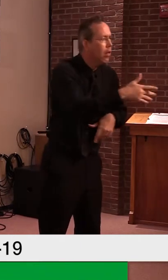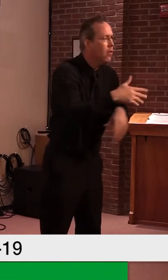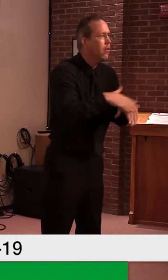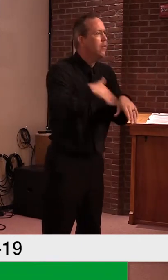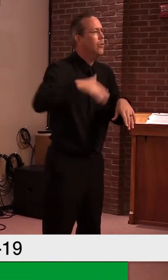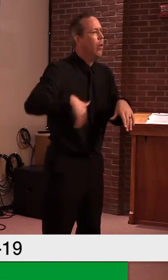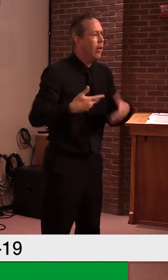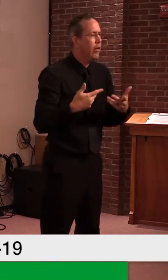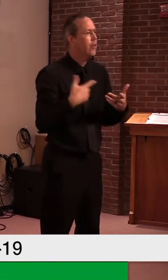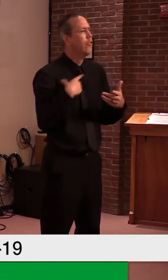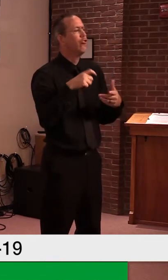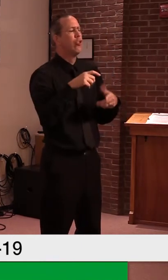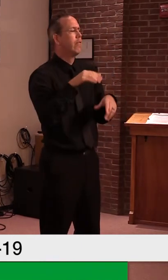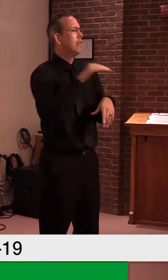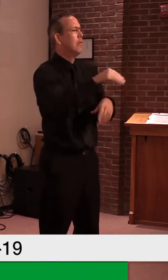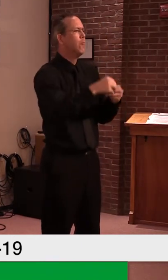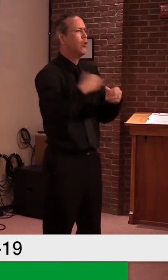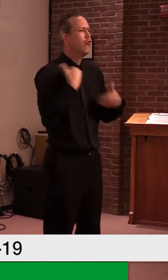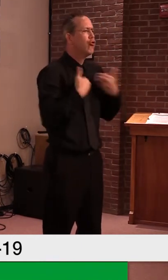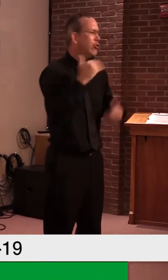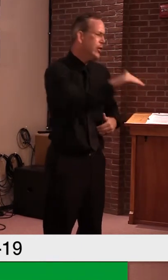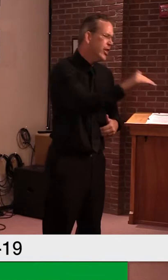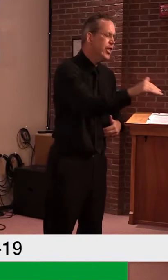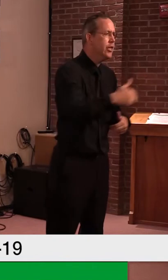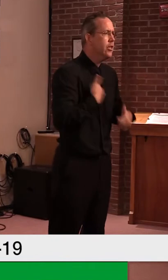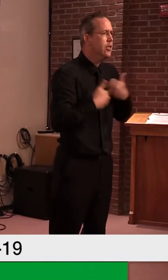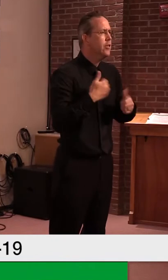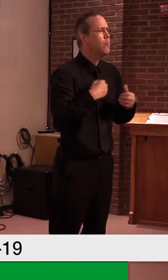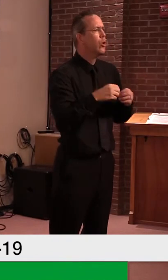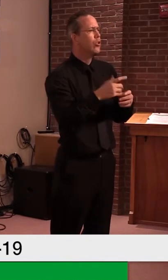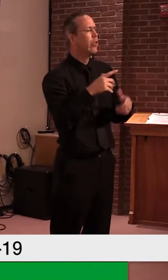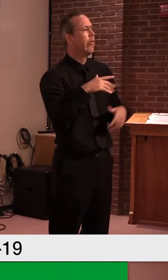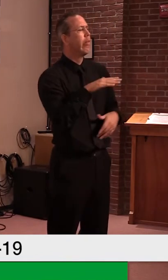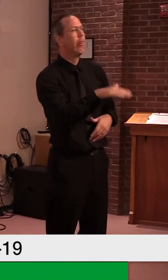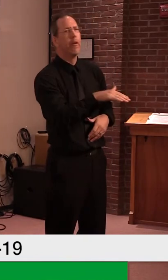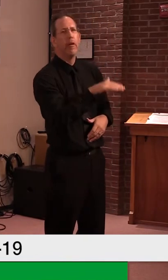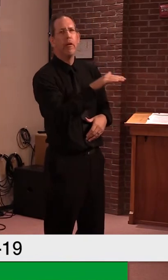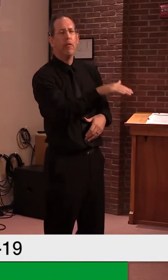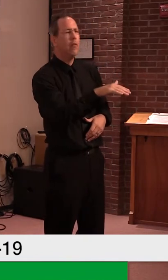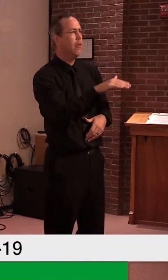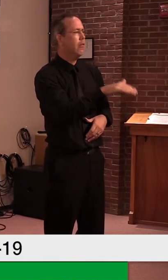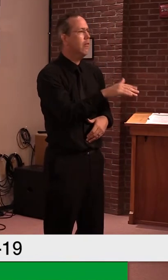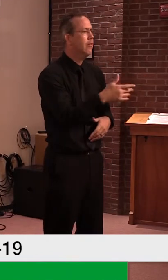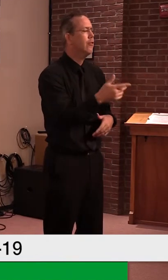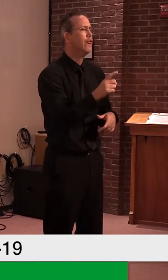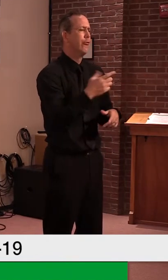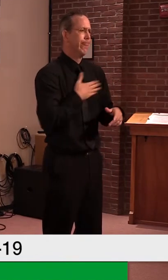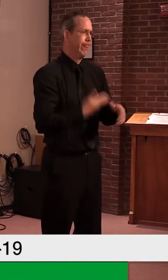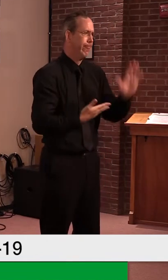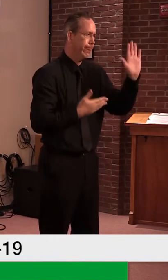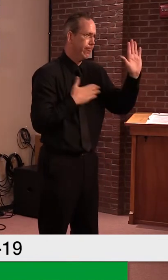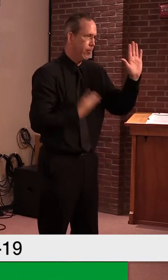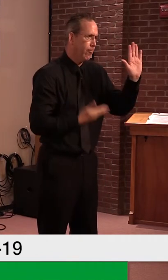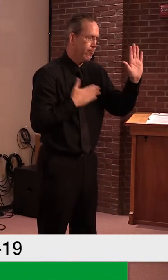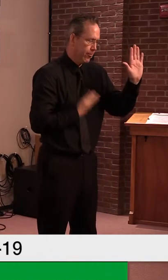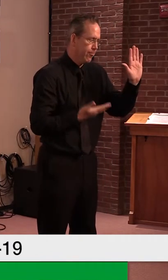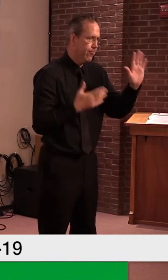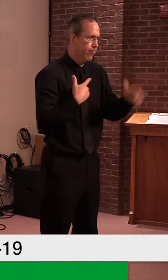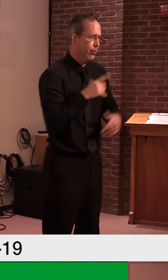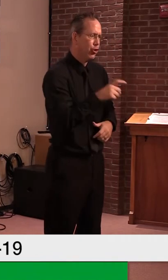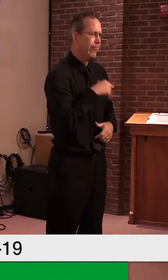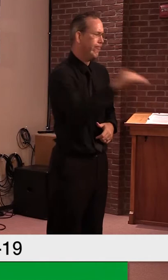And we were expecting from Secretary Smith to be that CoreCivic, um, keeps an eye on every state and, uh,